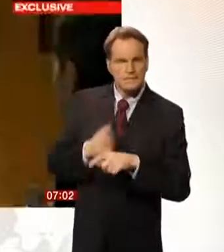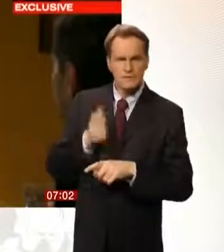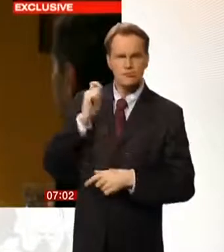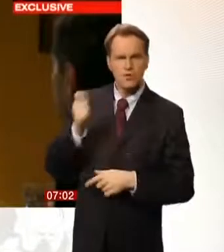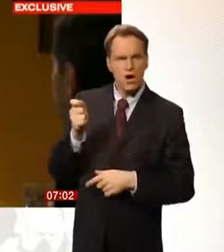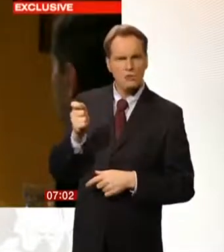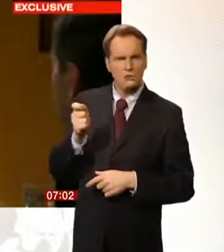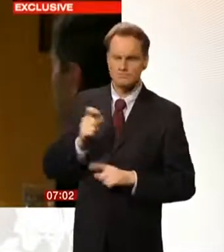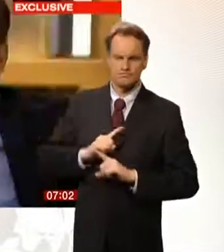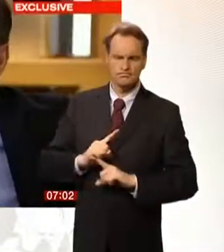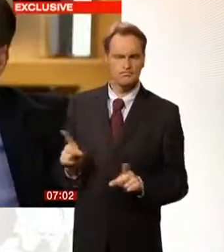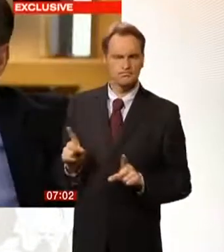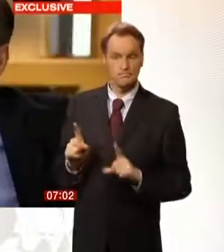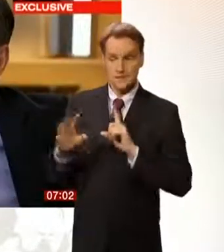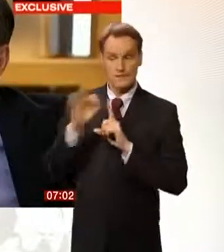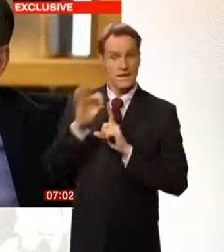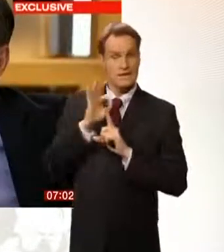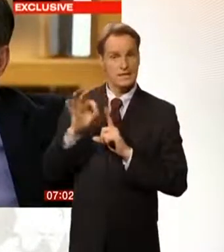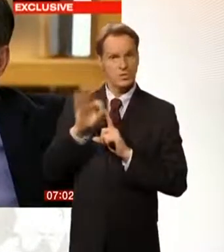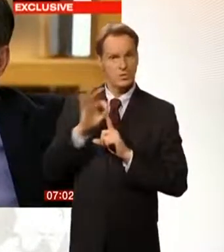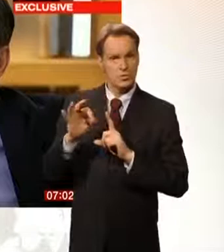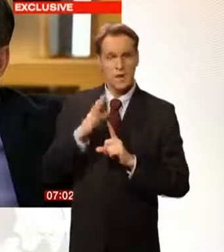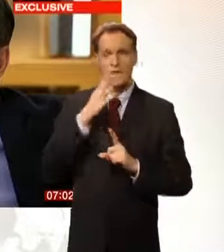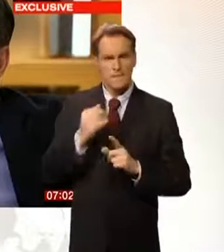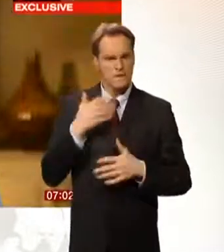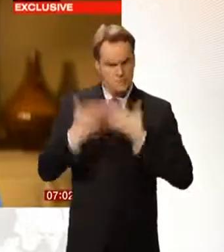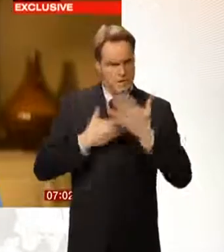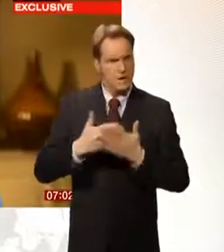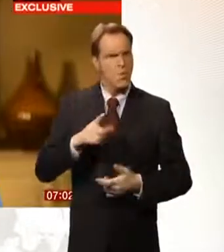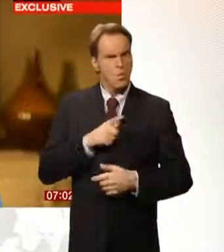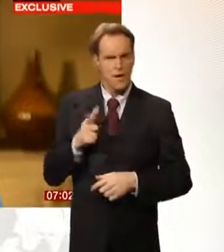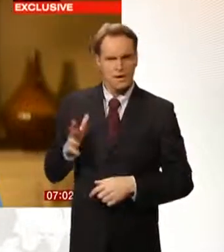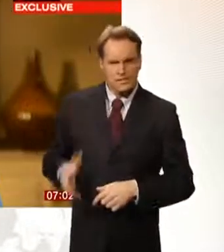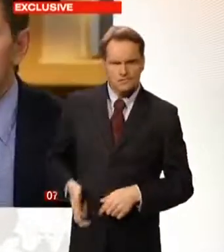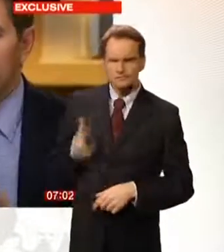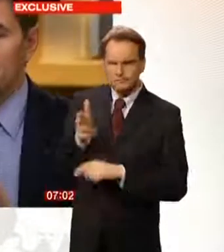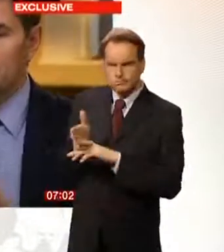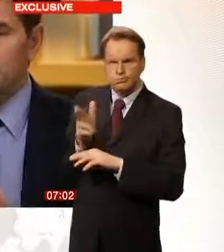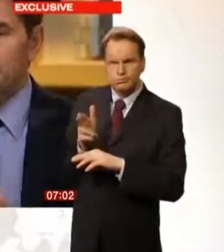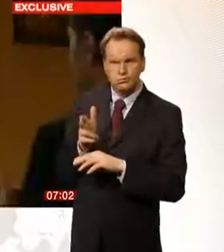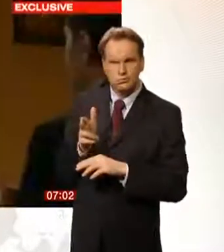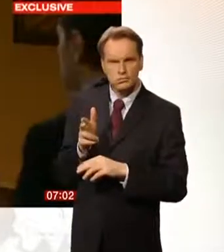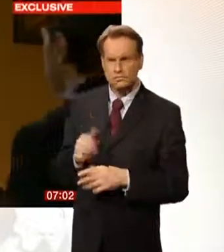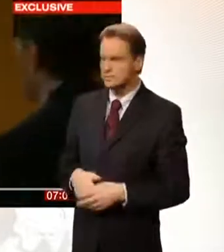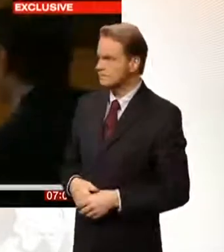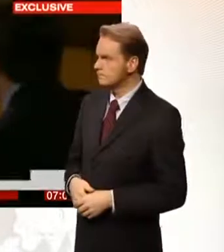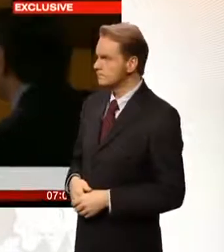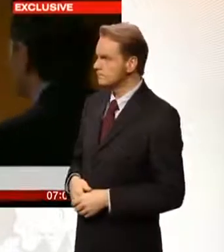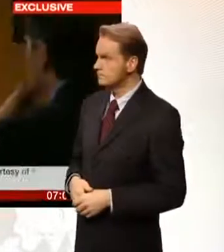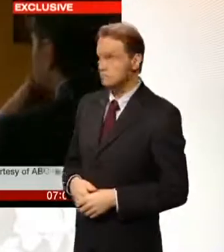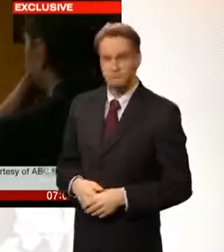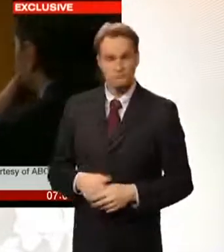his first interview, Officer Wilson explained why he reached for his gun in an act of self-defense. I keep it on my right hip.